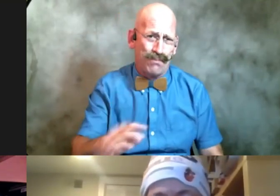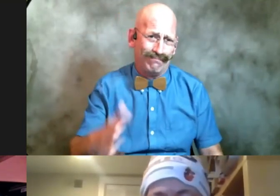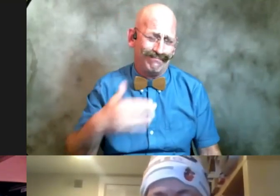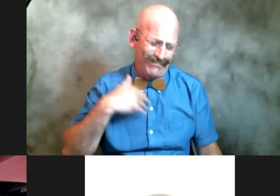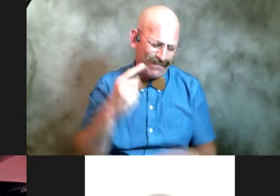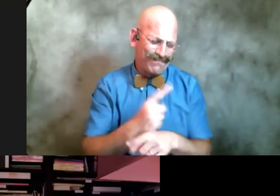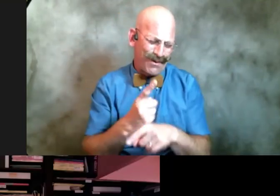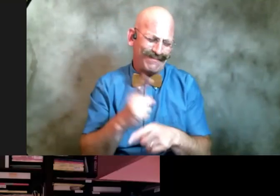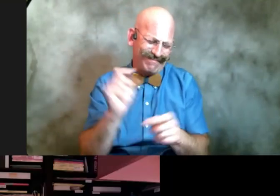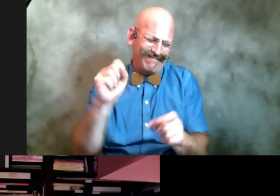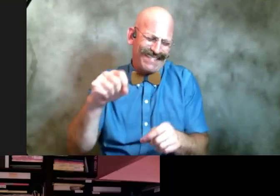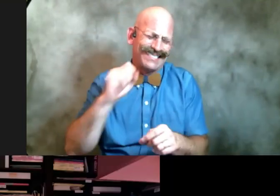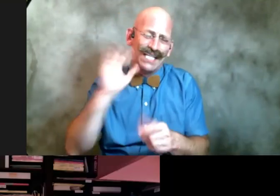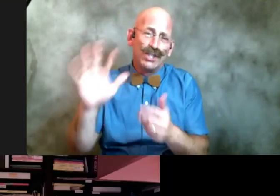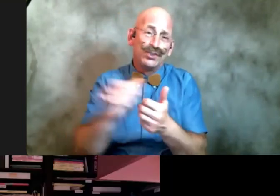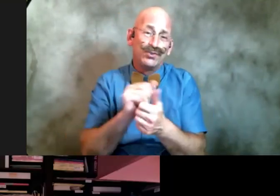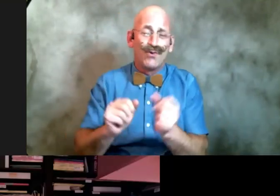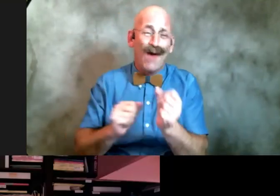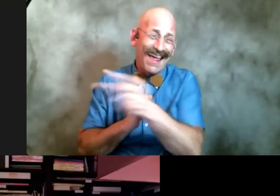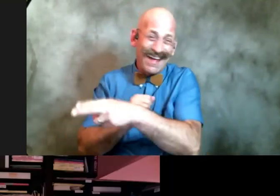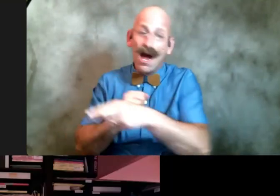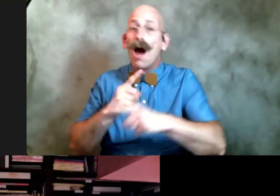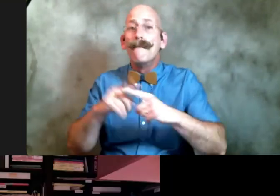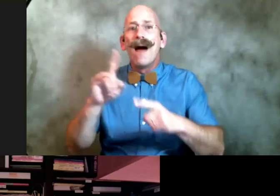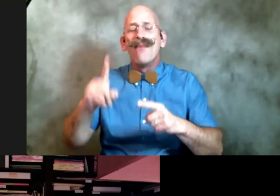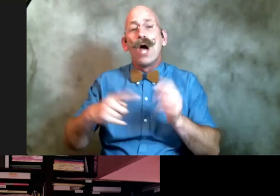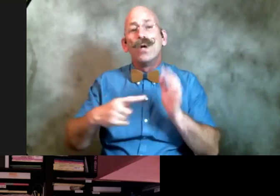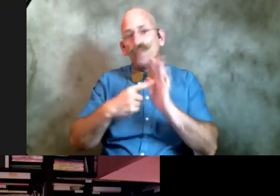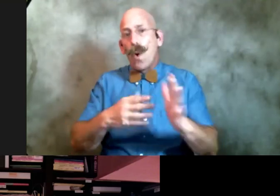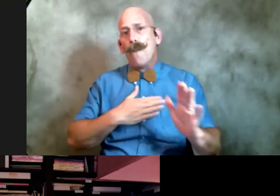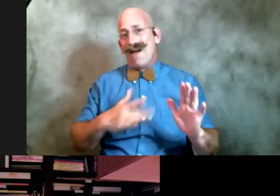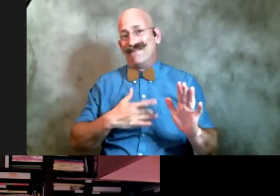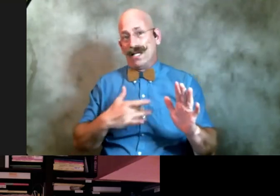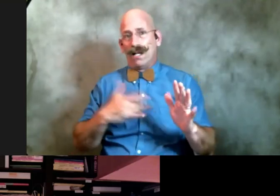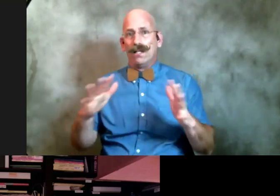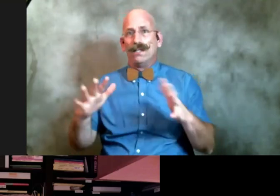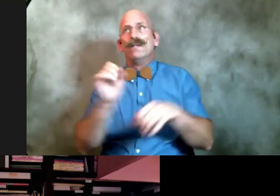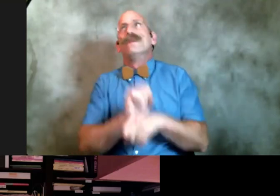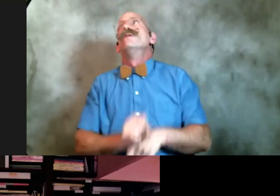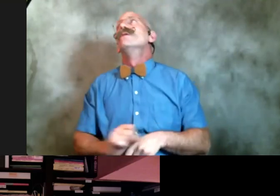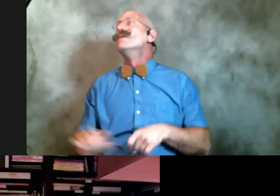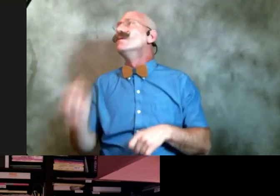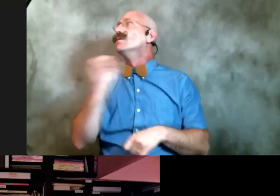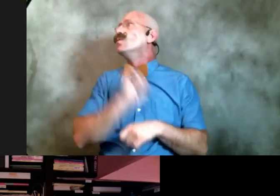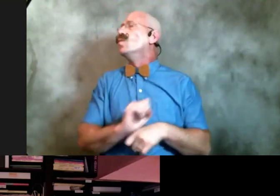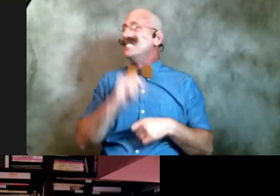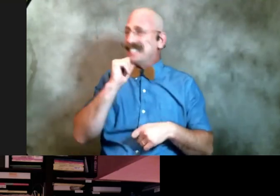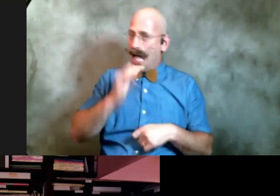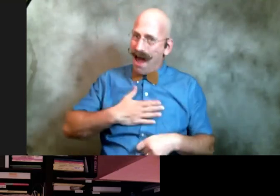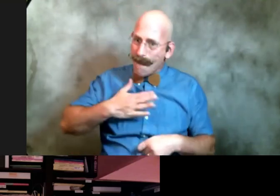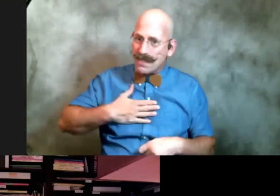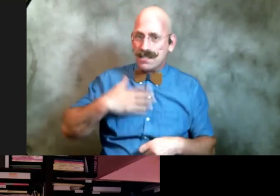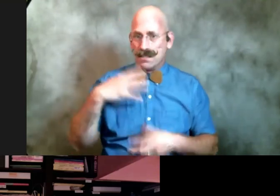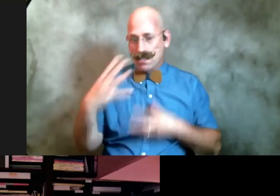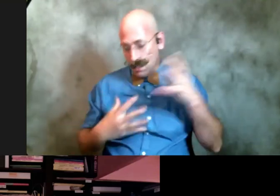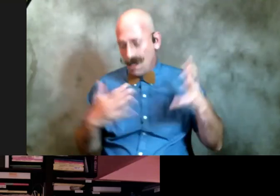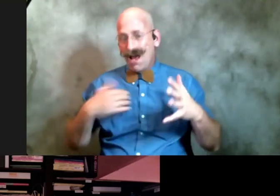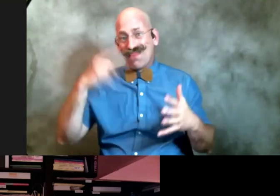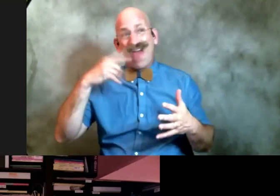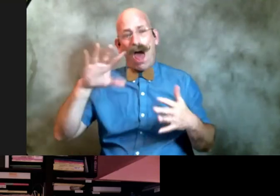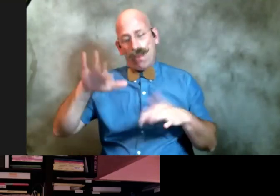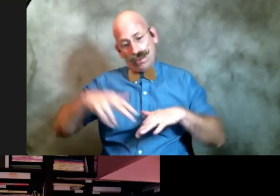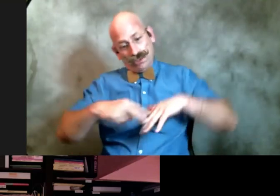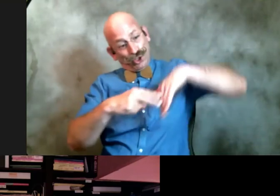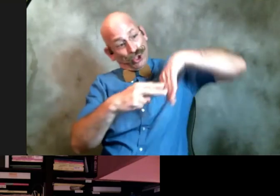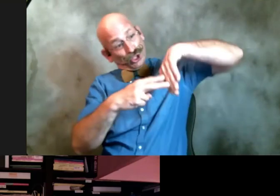things felt so out of control there was so much work and i was so unhappy and i was just like when is this wave going to break on me